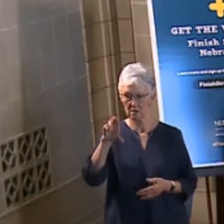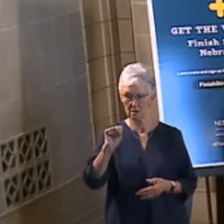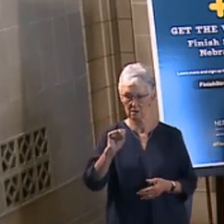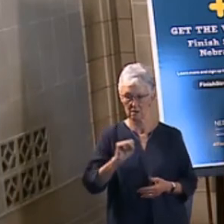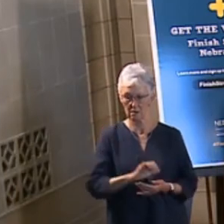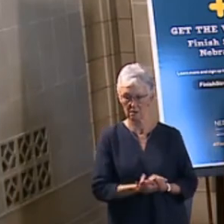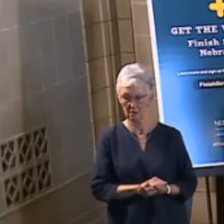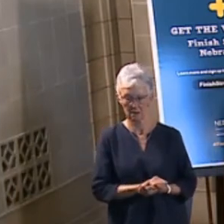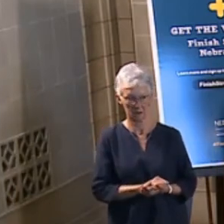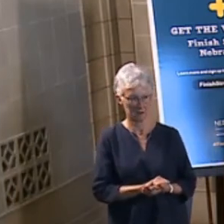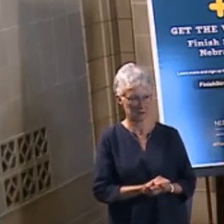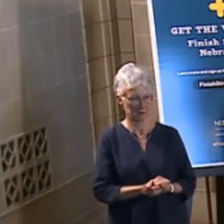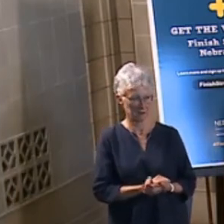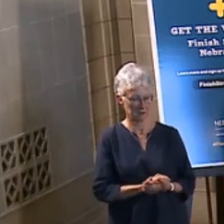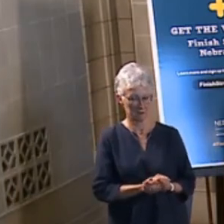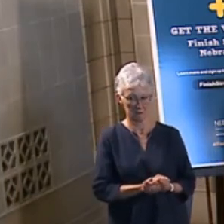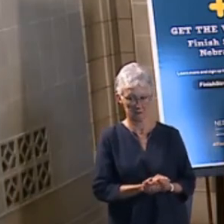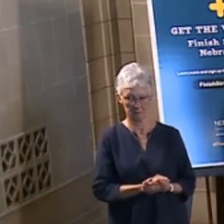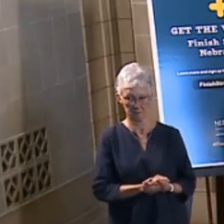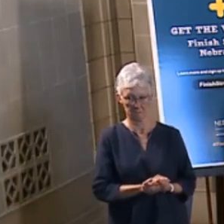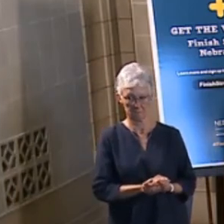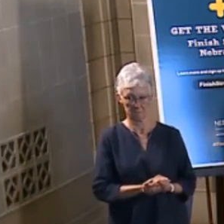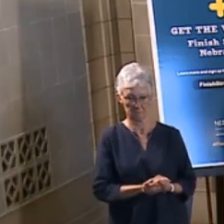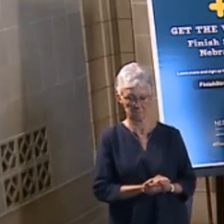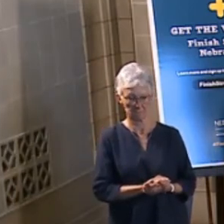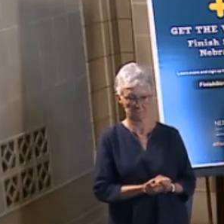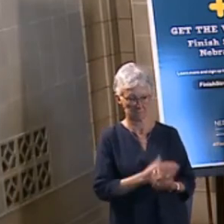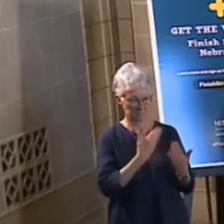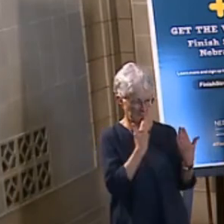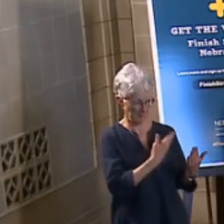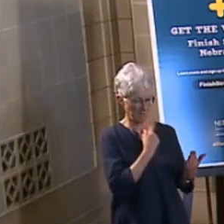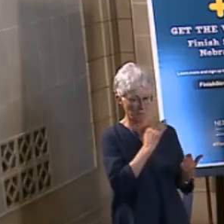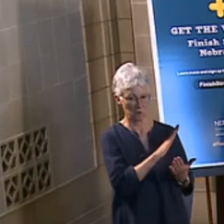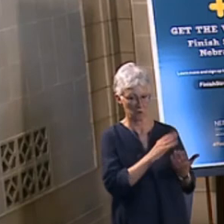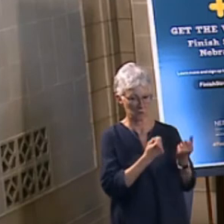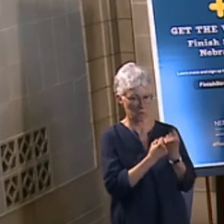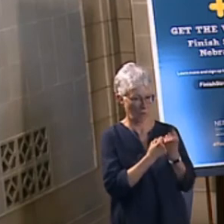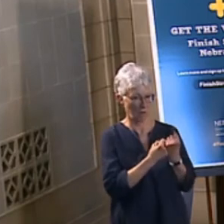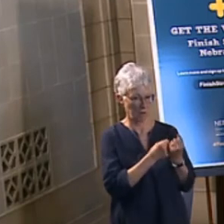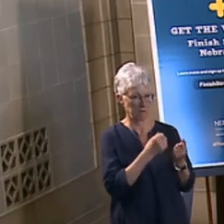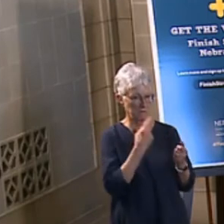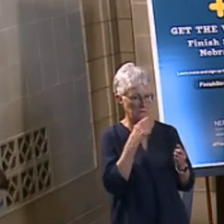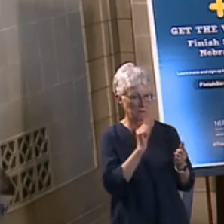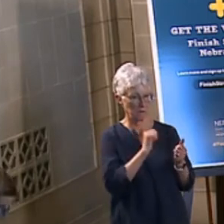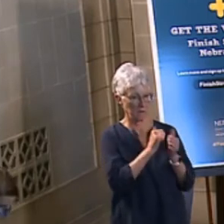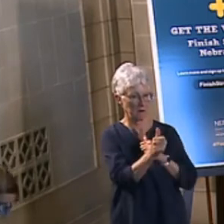We will get you your copy. Thank you for all your help on passing this important bill as well.